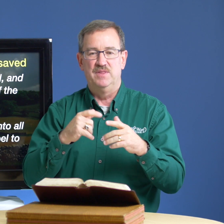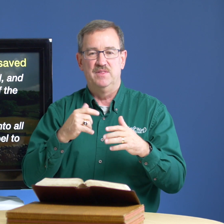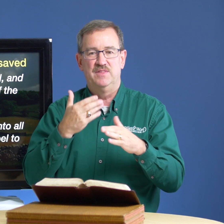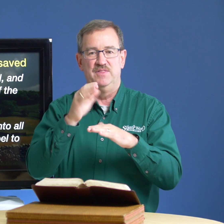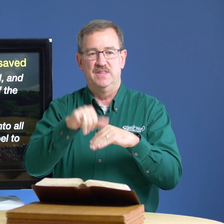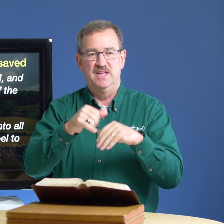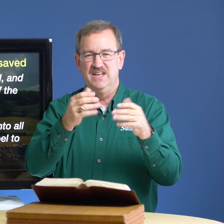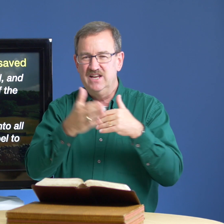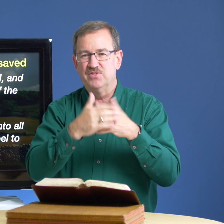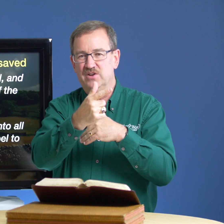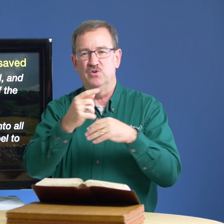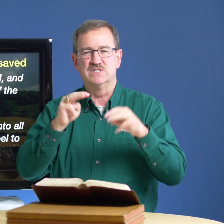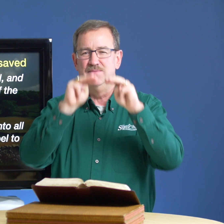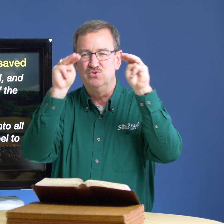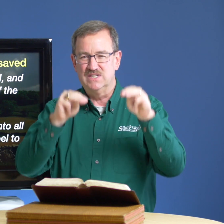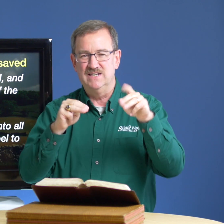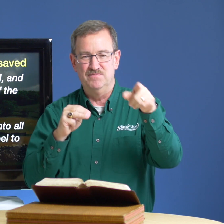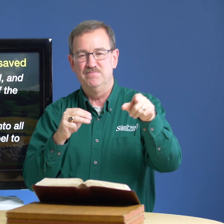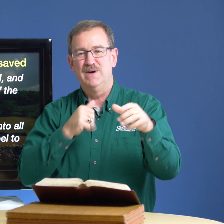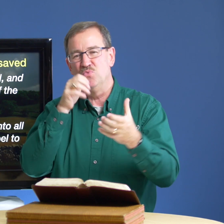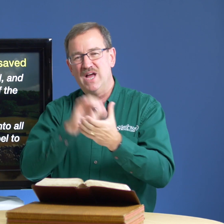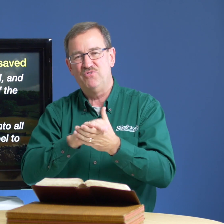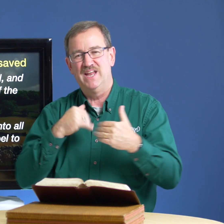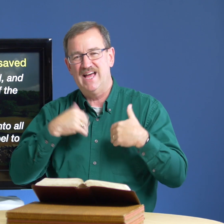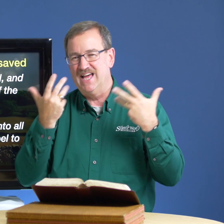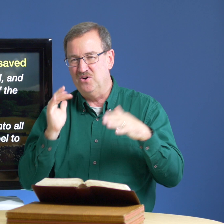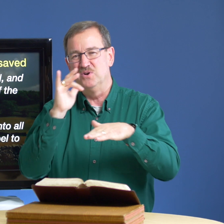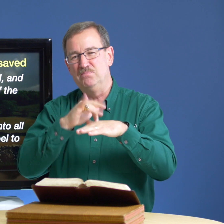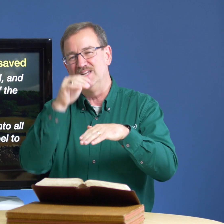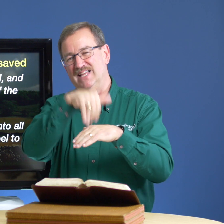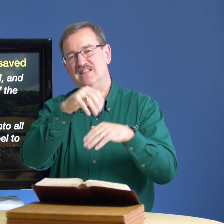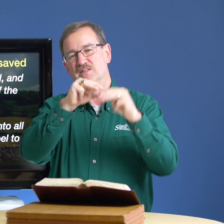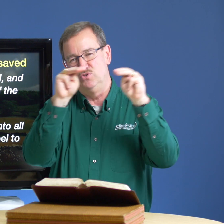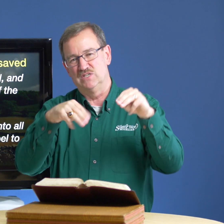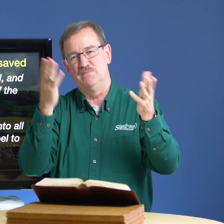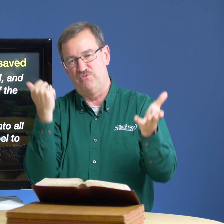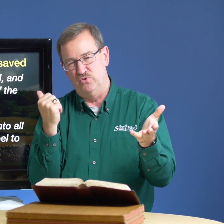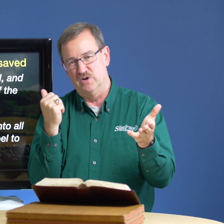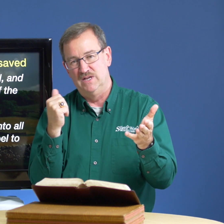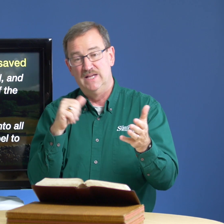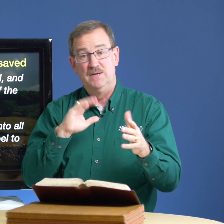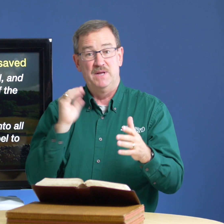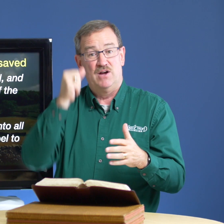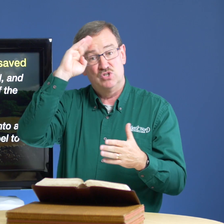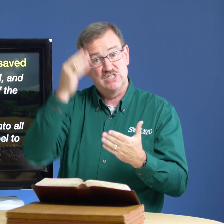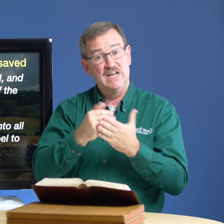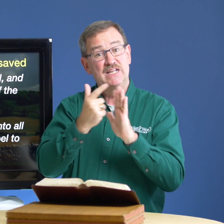near there there was a museum my wife and i had already been in the museum before but our son